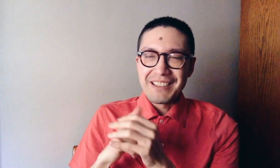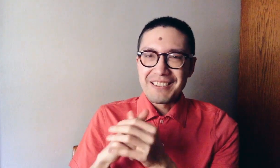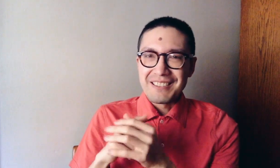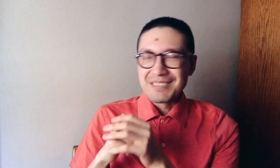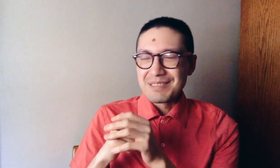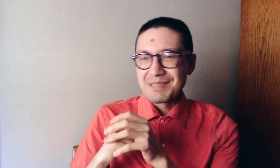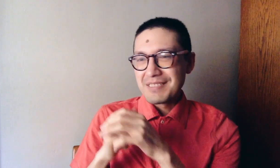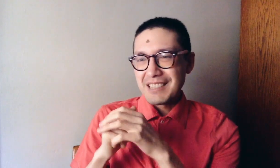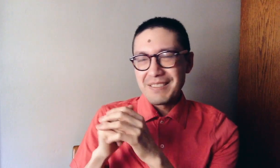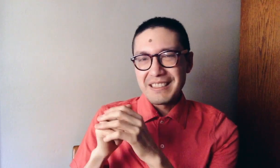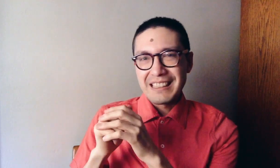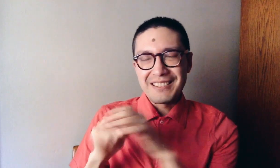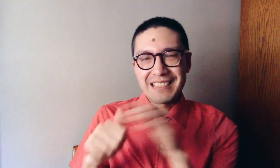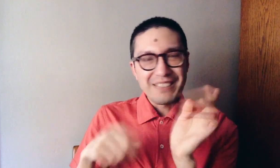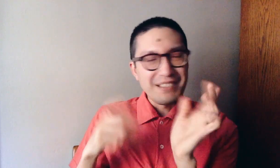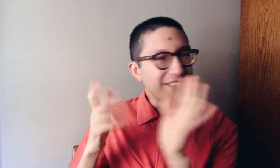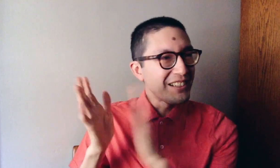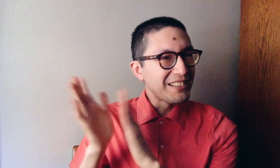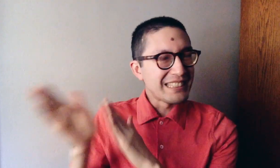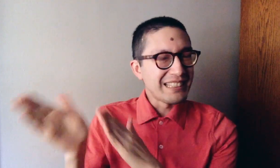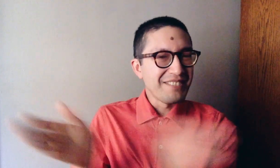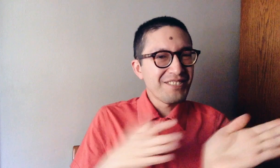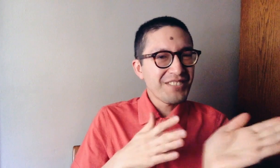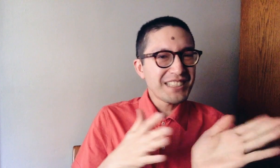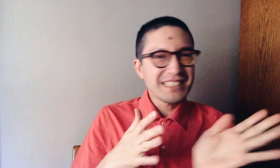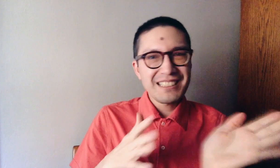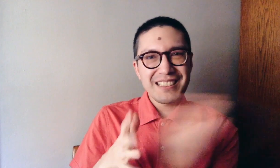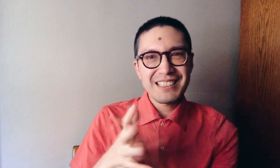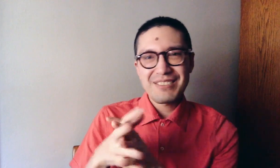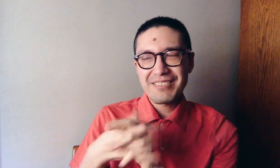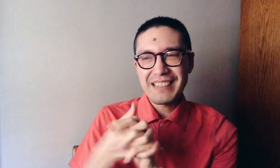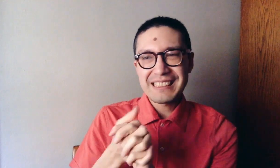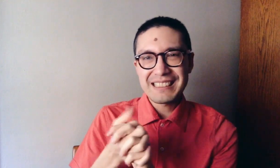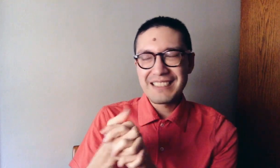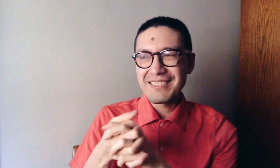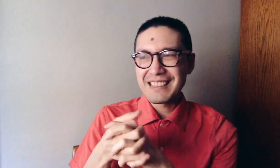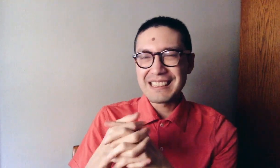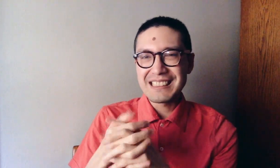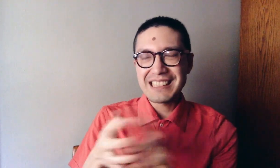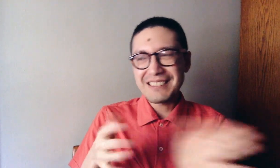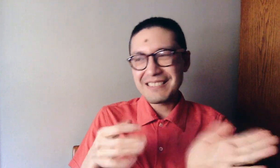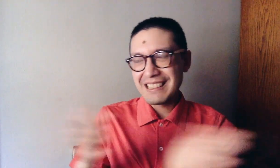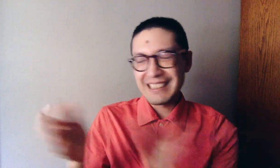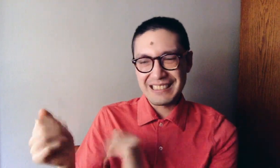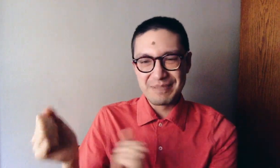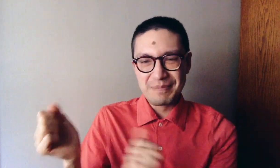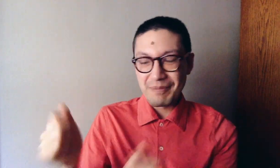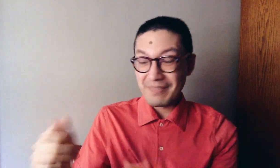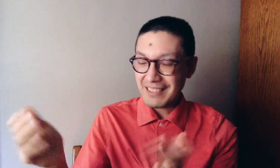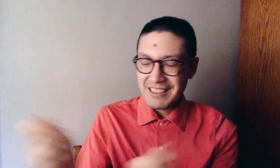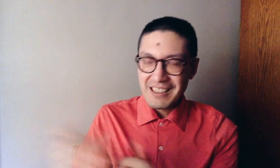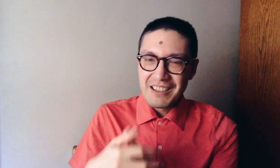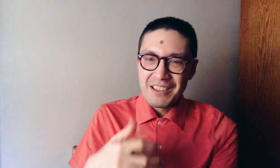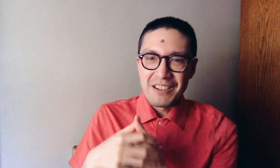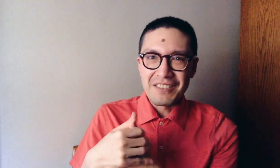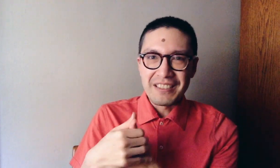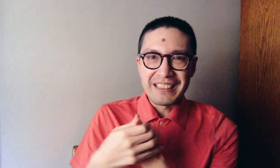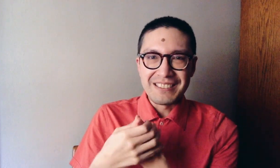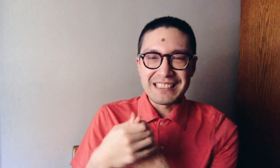or commenting or liking my photos in the first phase of the channel. And then hopefully you'll stick